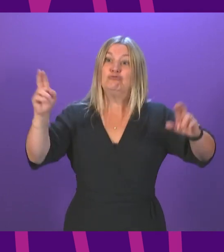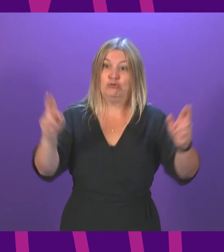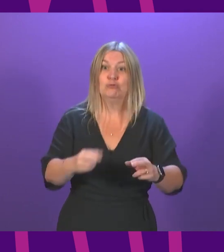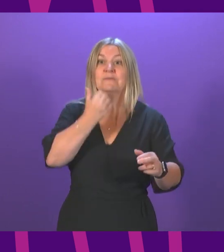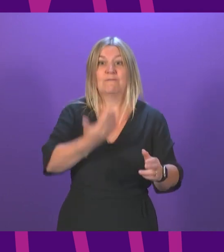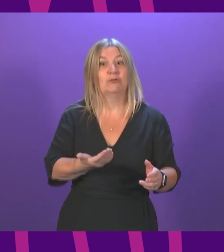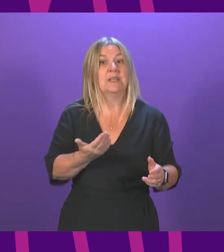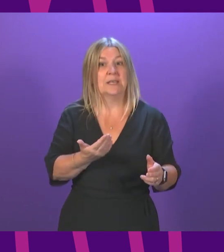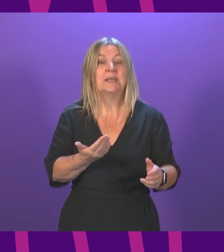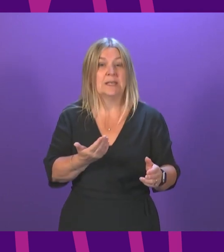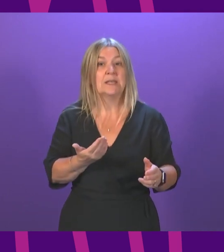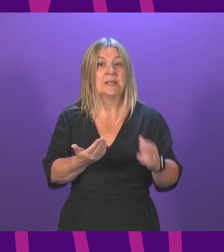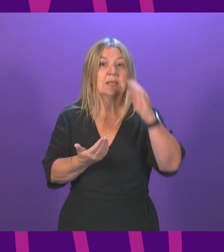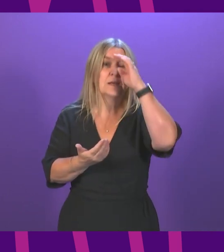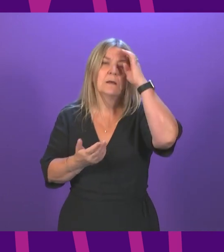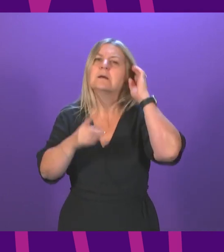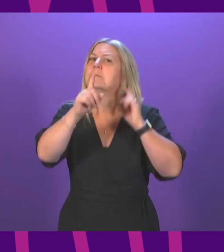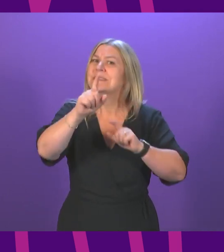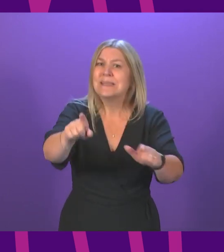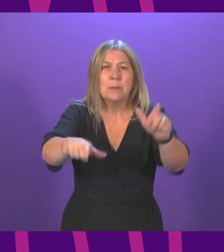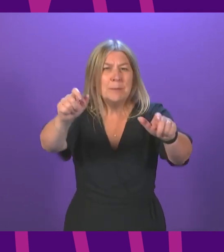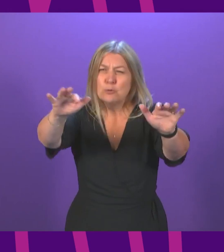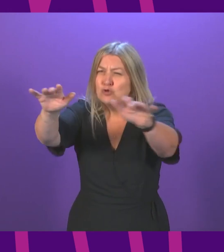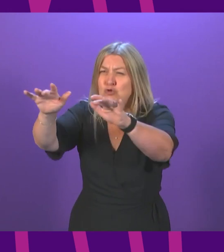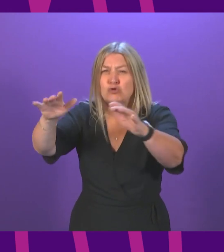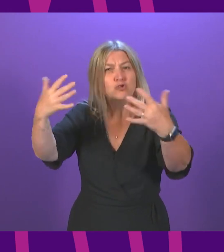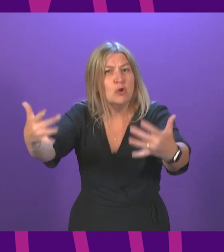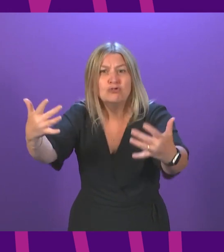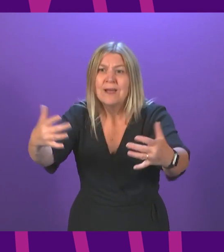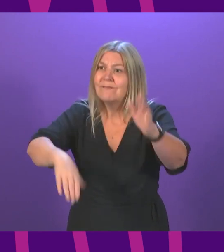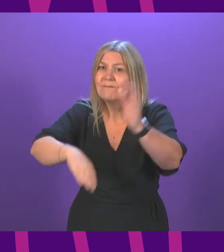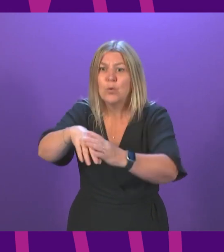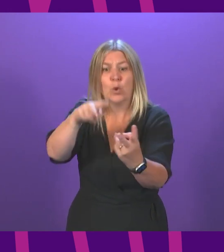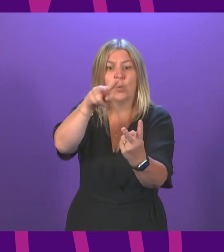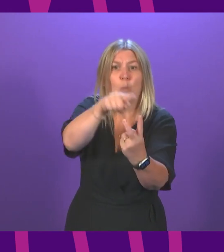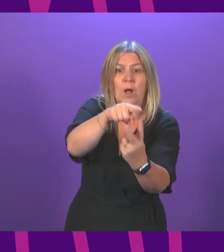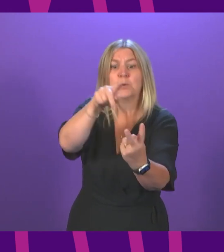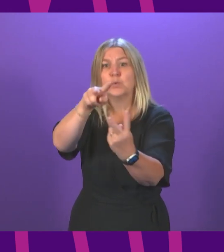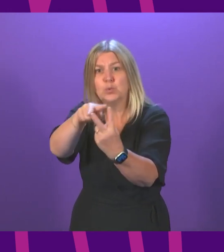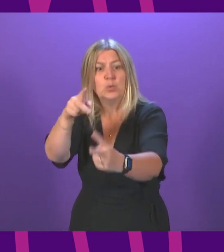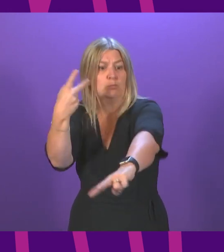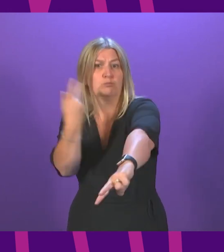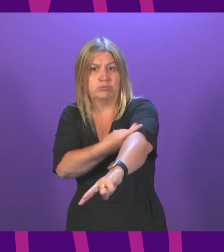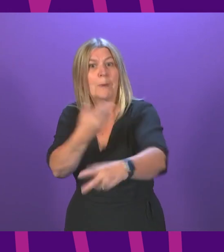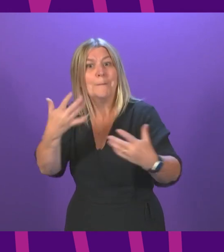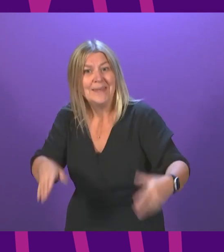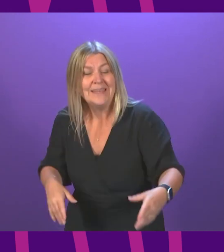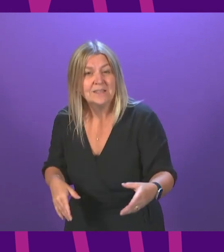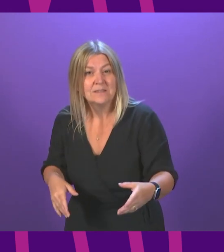reducing every day, a significant proportion of the population that is not yet fully vaccinated. That is why cases are going up again. I've just